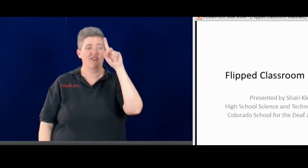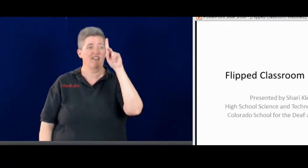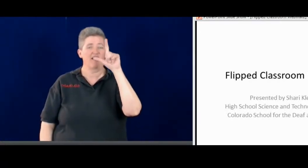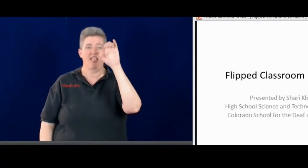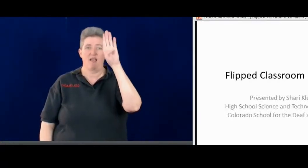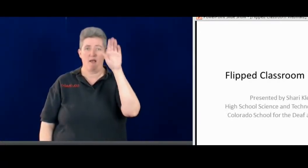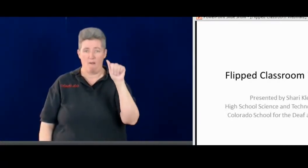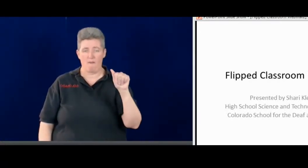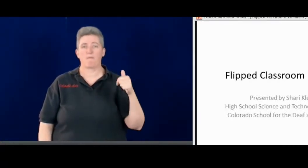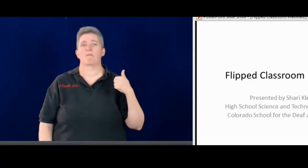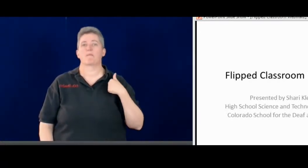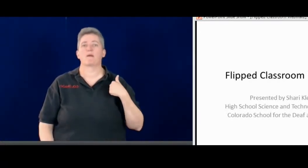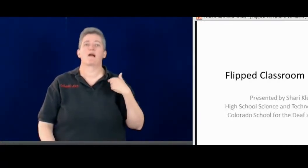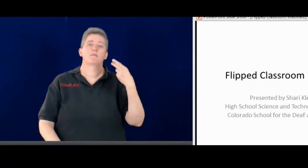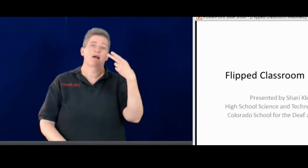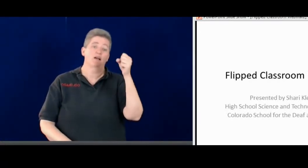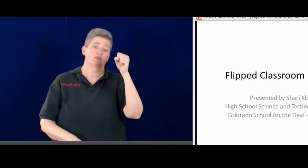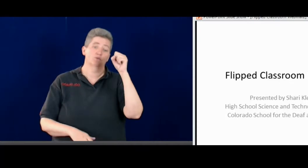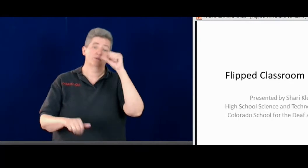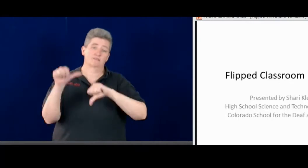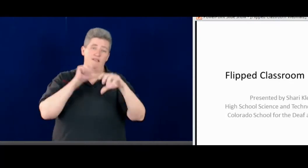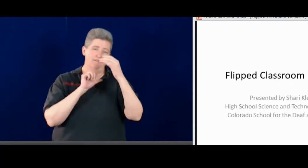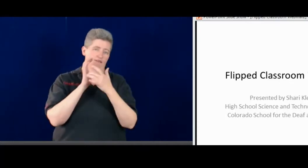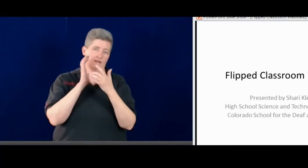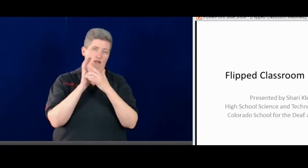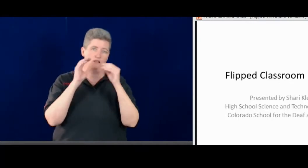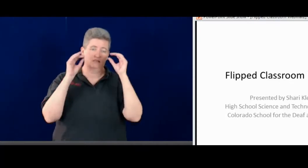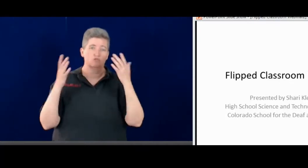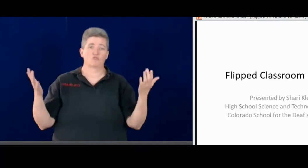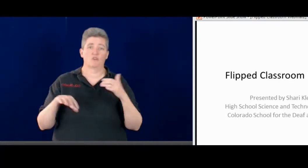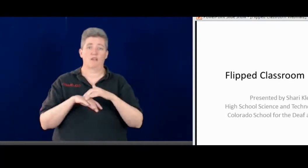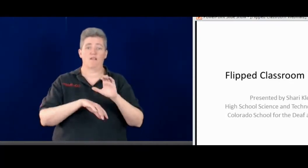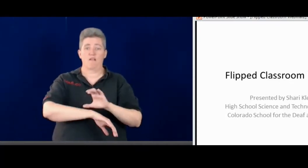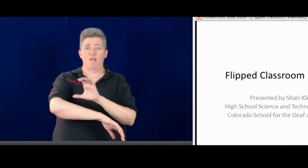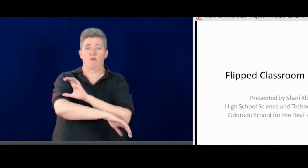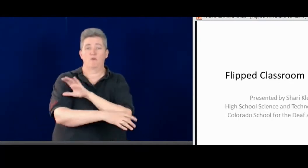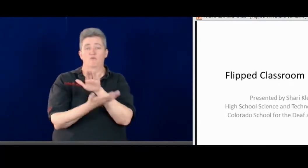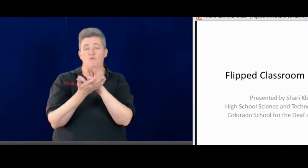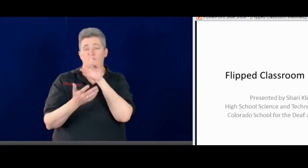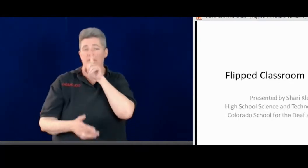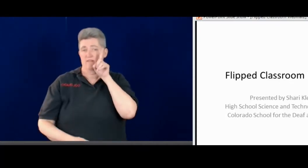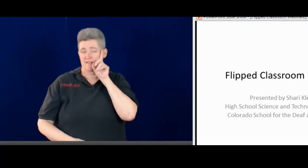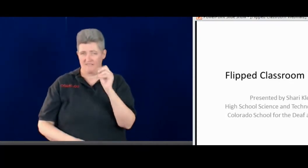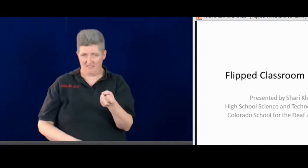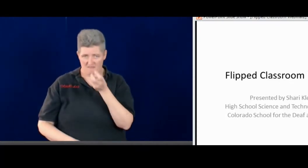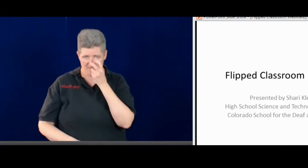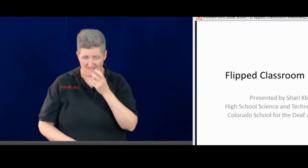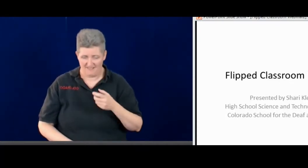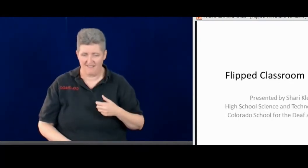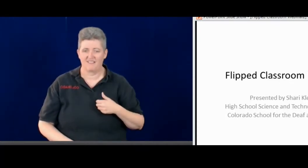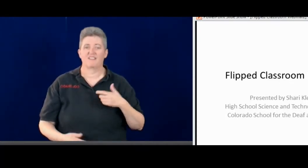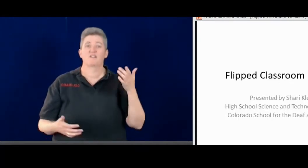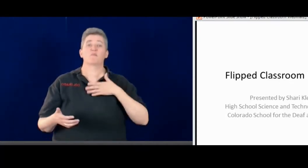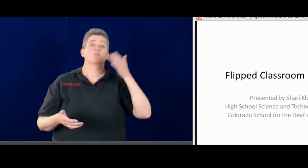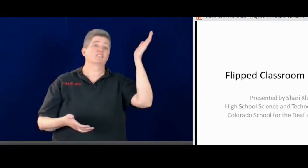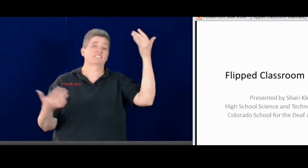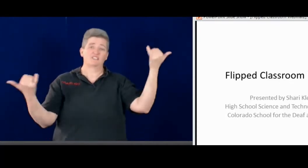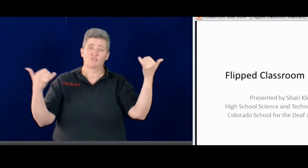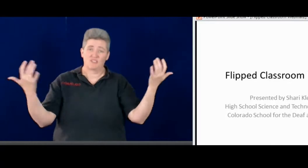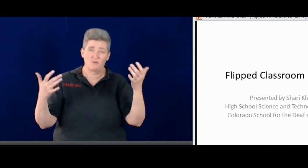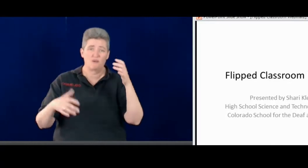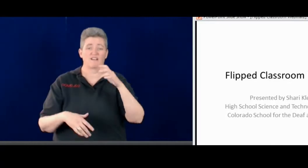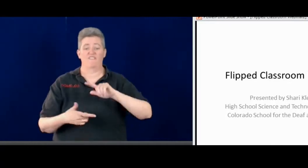Hello, I'm Sherry Kleba. I'm the high school science and technology teacher here at the Colorado School for the Deaf and the Blind.